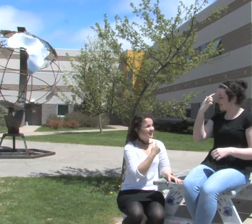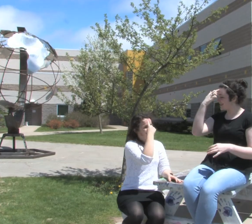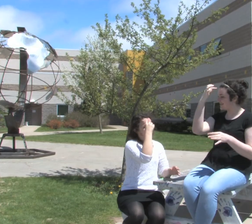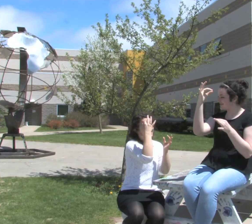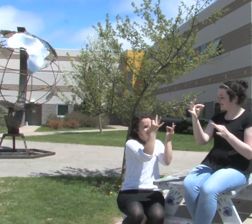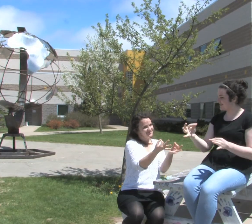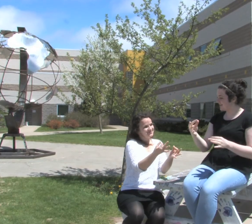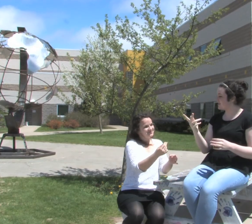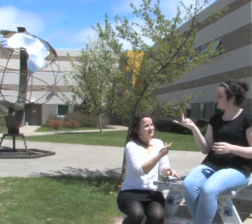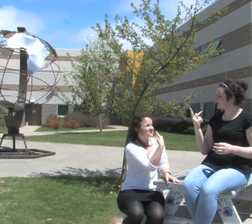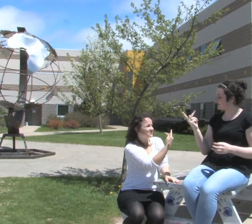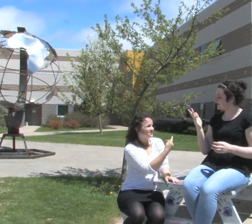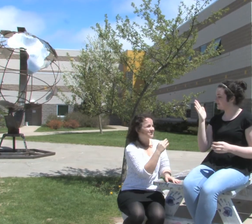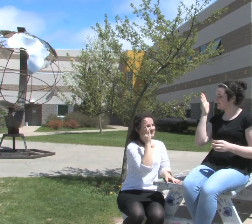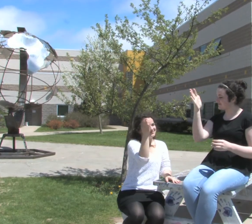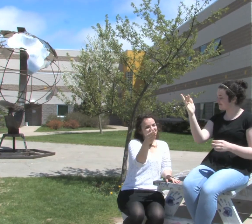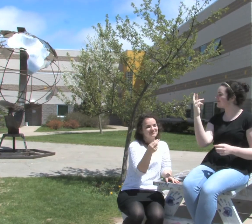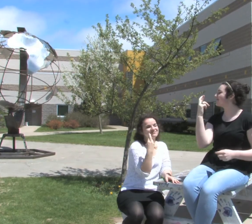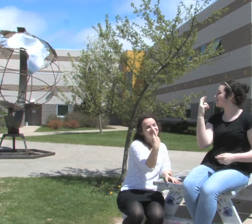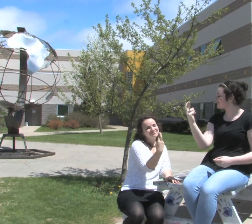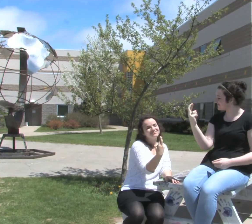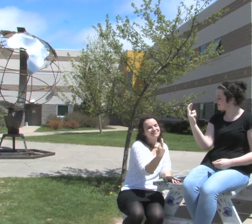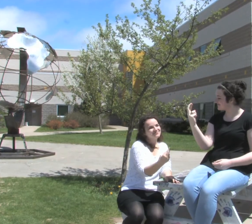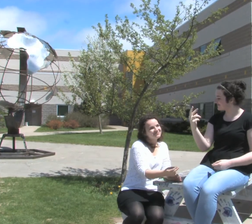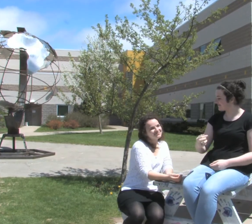I can tell that we are gonna be friends